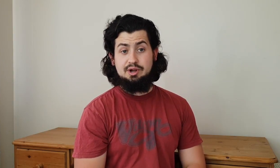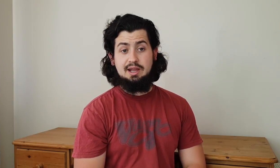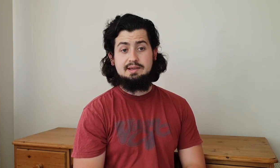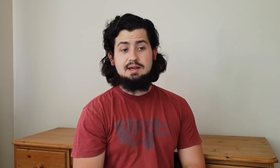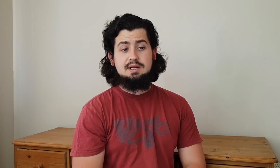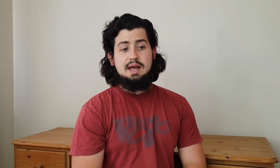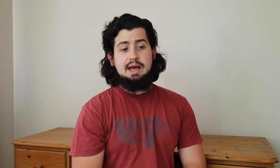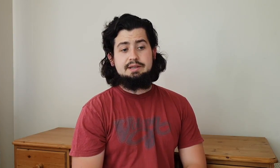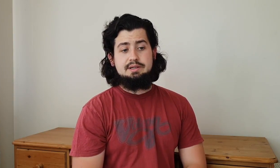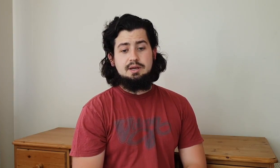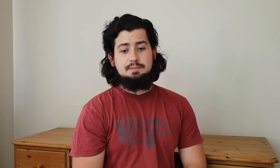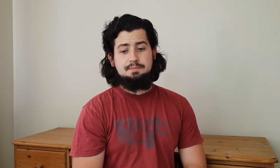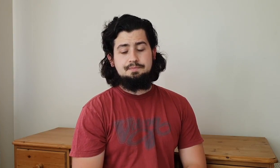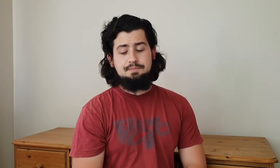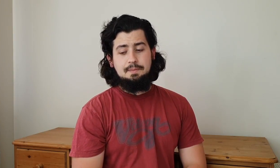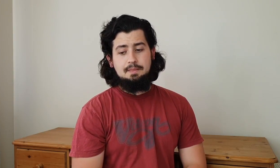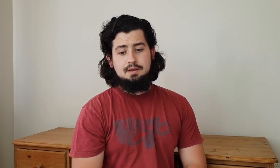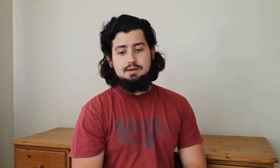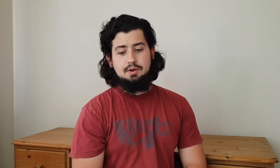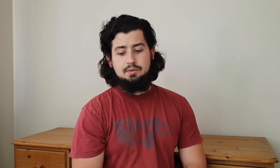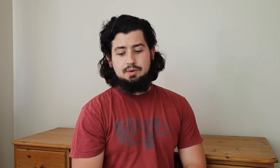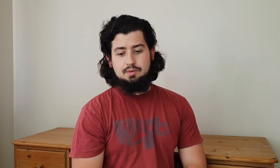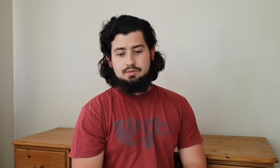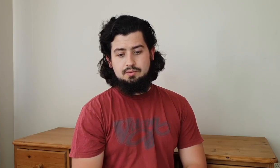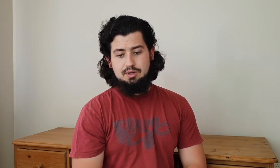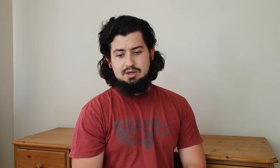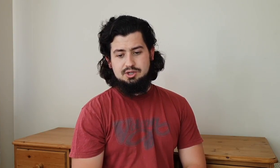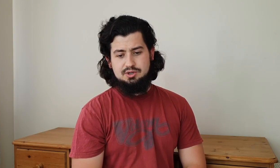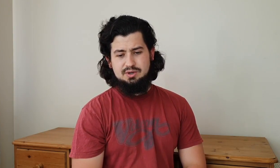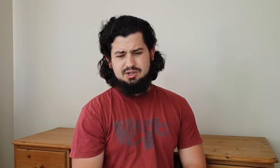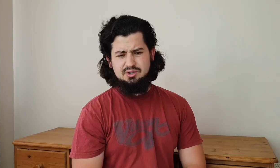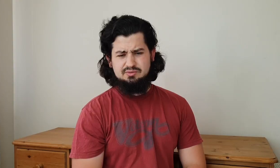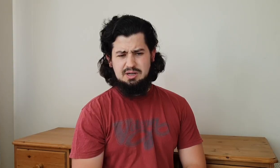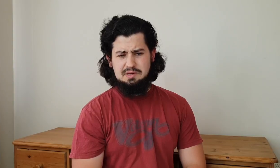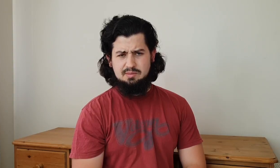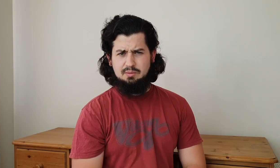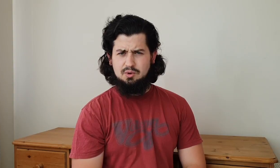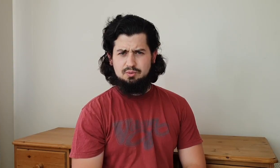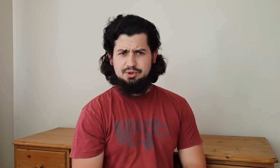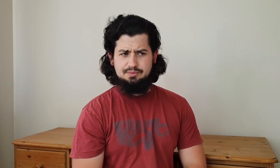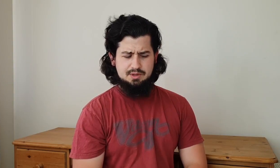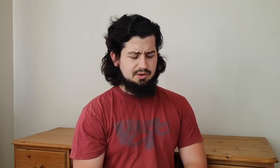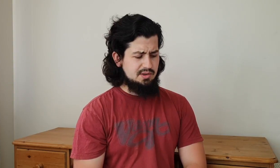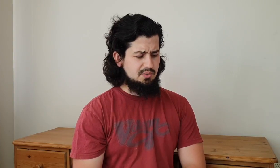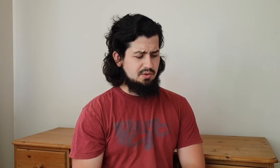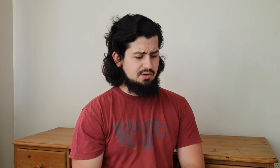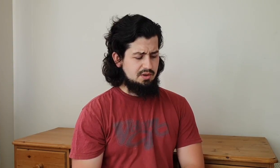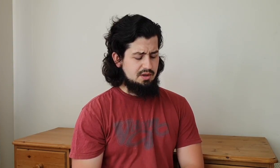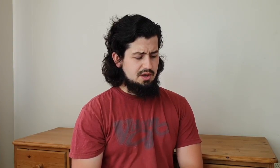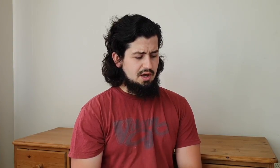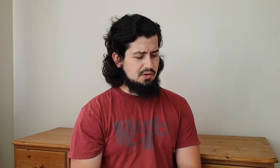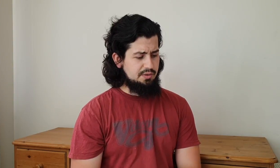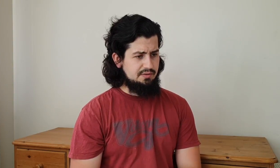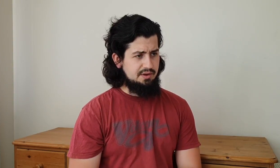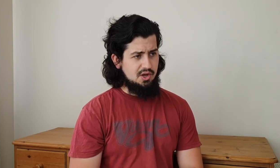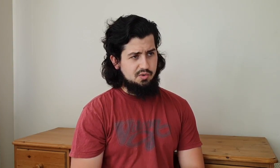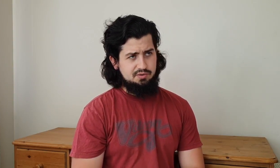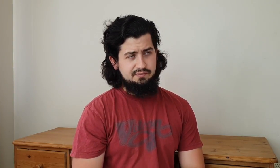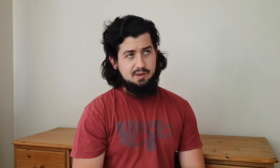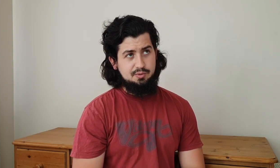realize and um you know it should really be something that we all do you know i saw i saw this video on facebook